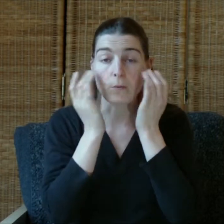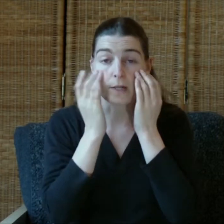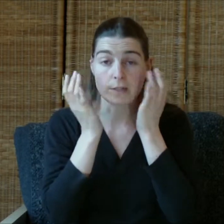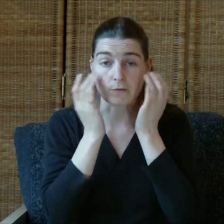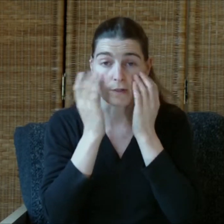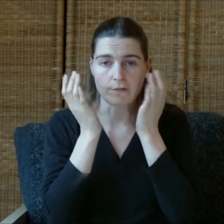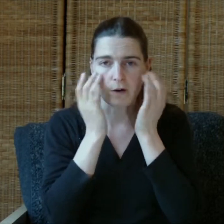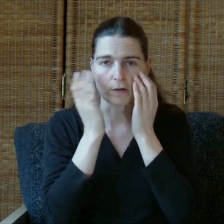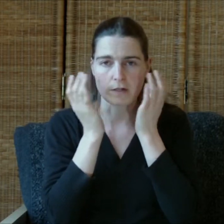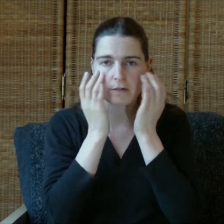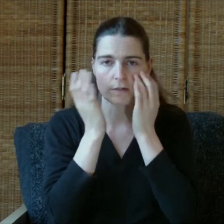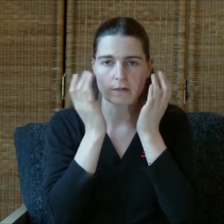willing to refocus.